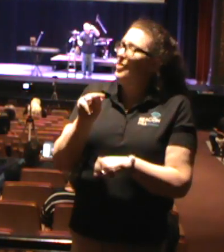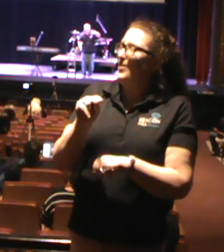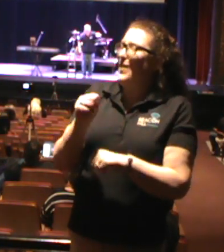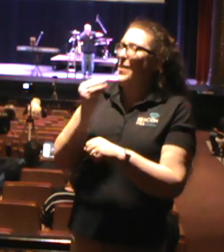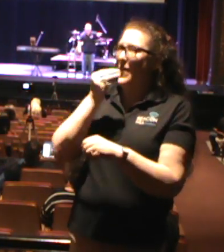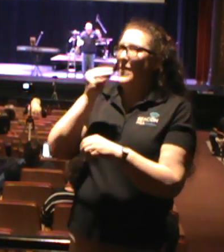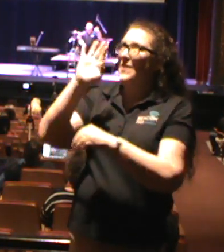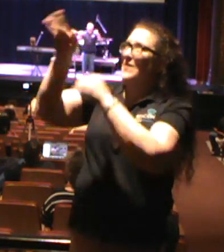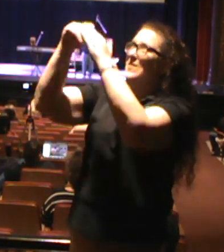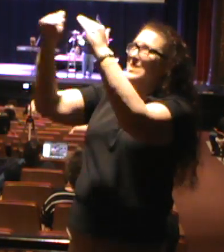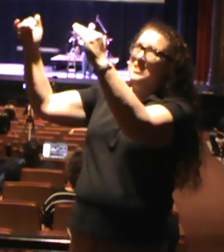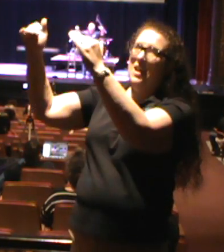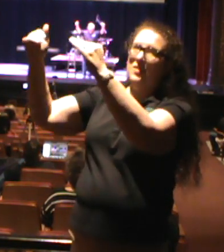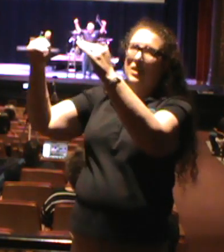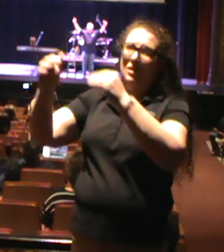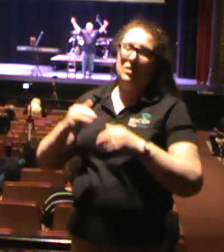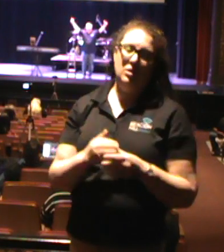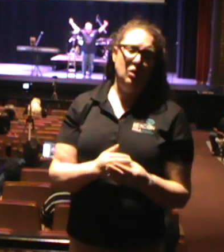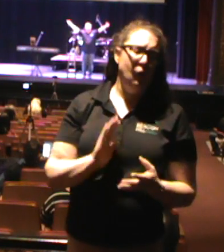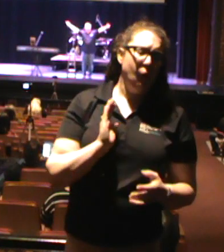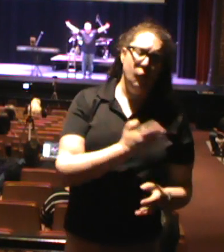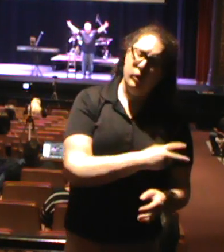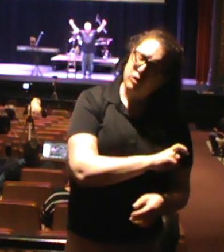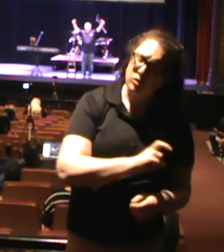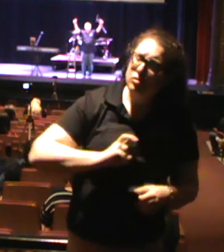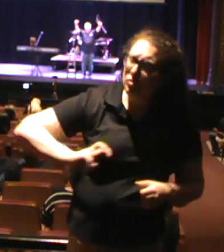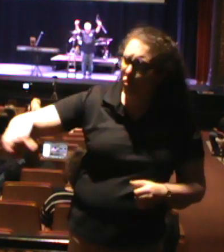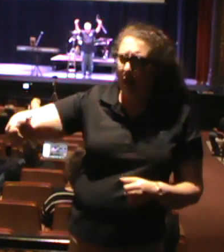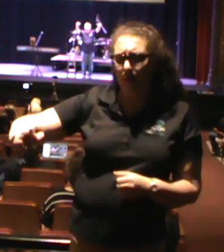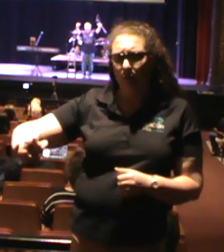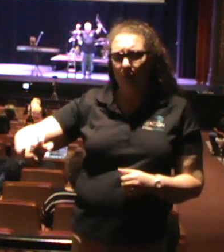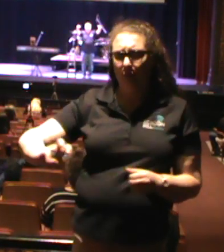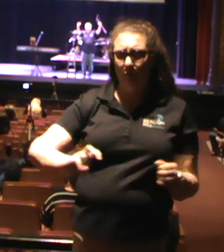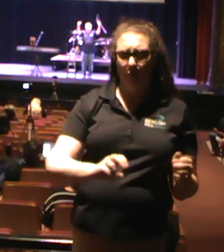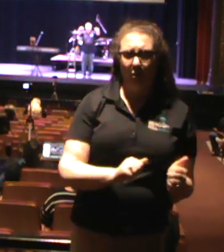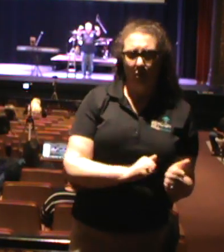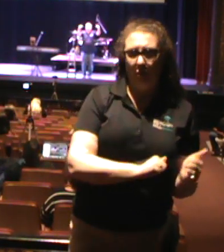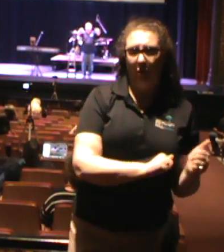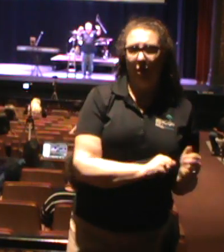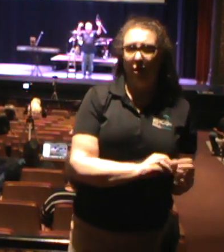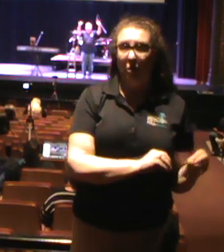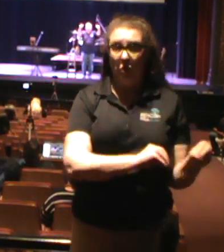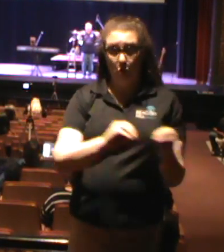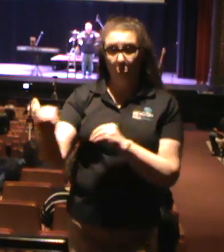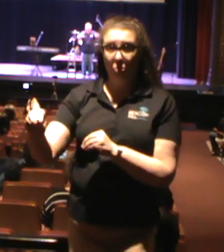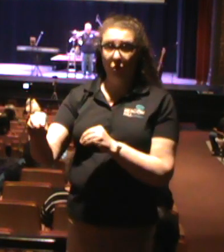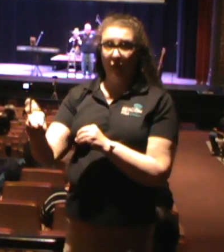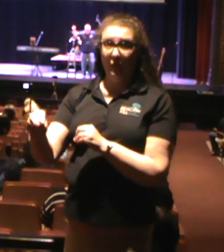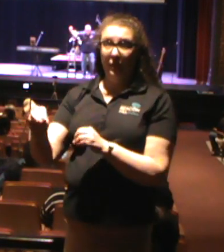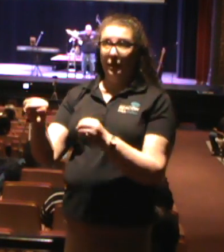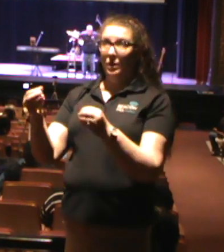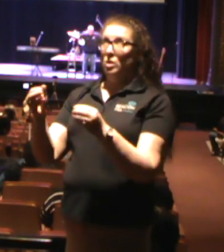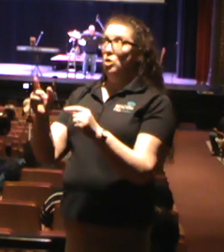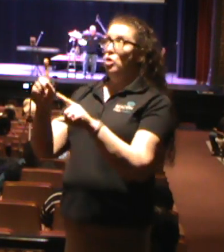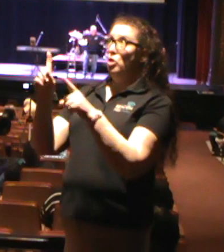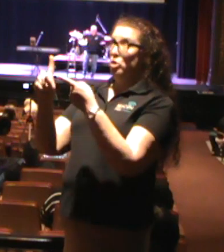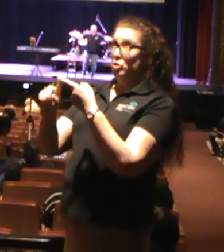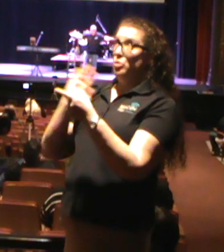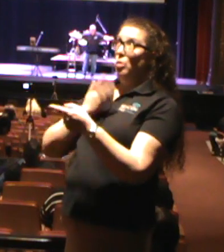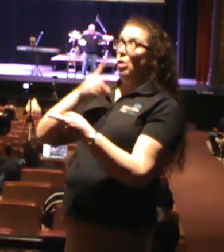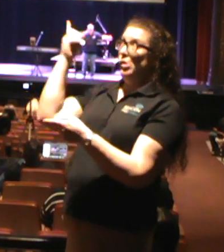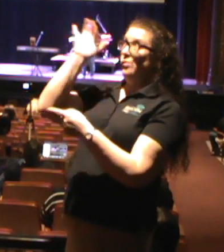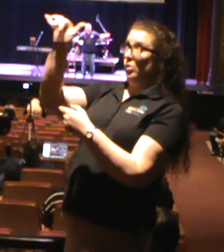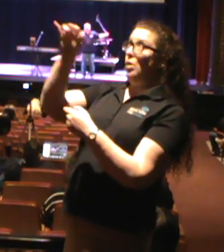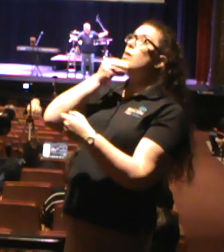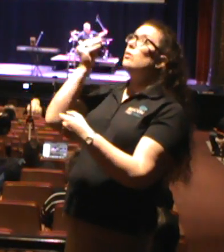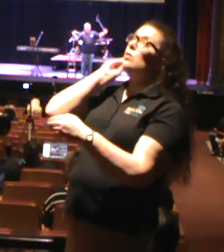passing through on the way to our forever home. You were not meant to fit in in this world but to stand out, church.